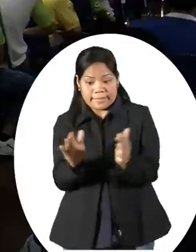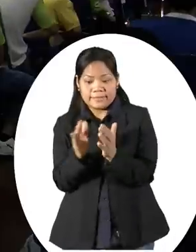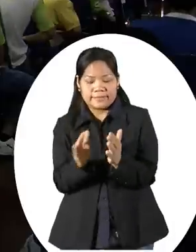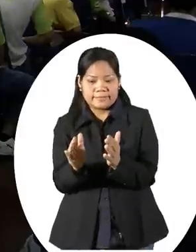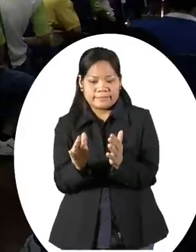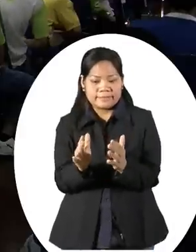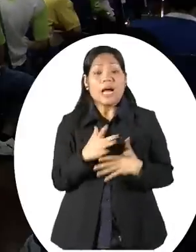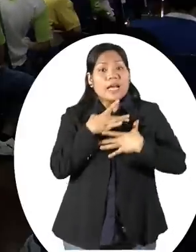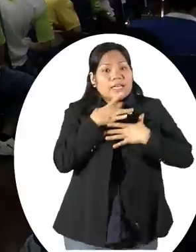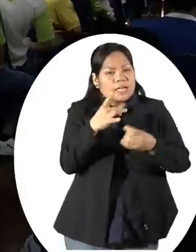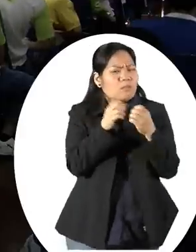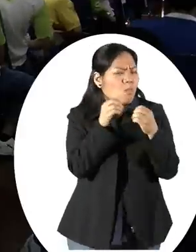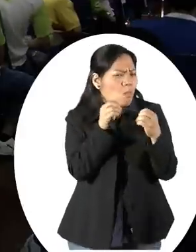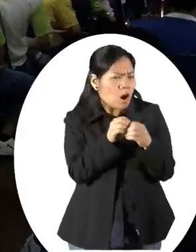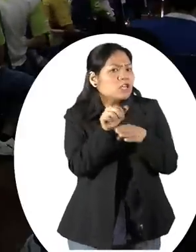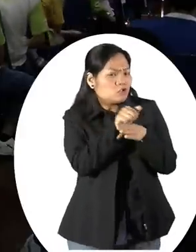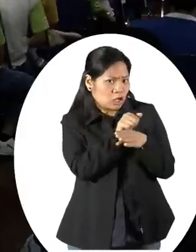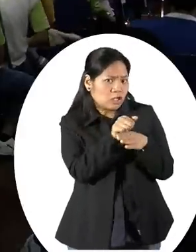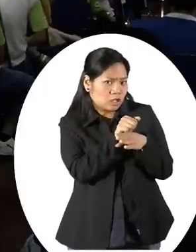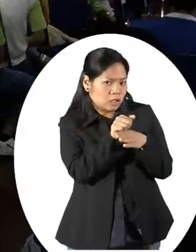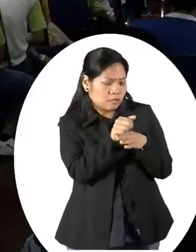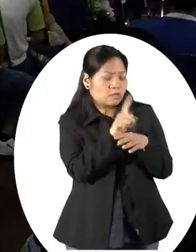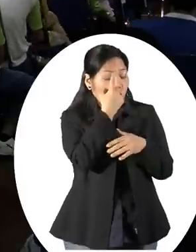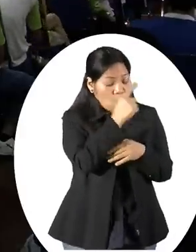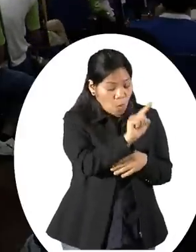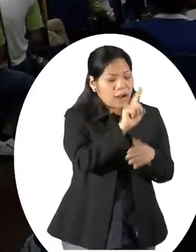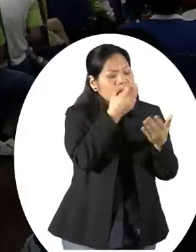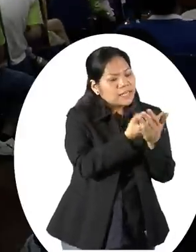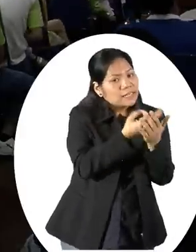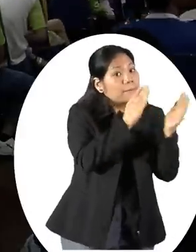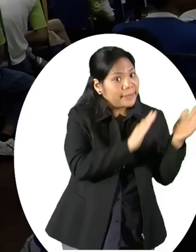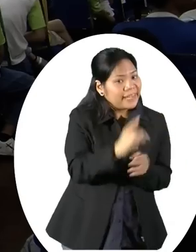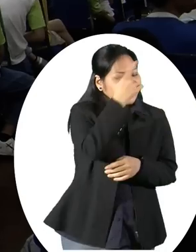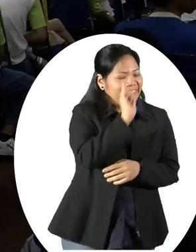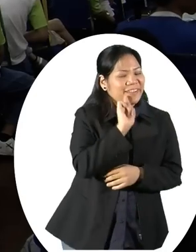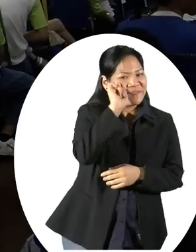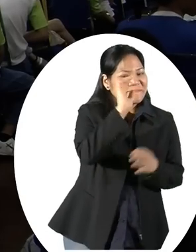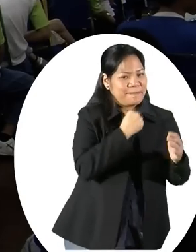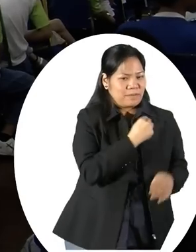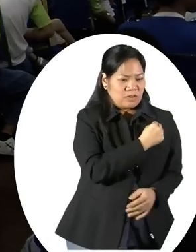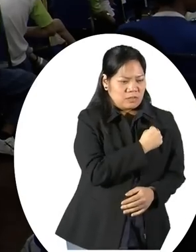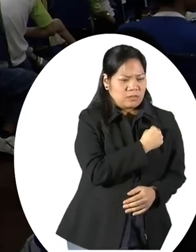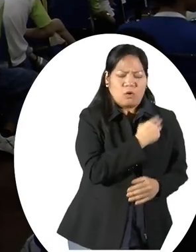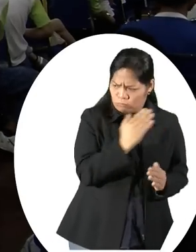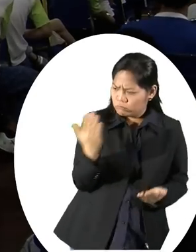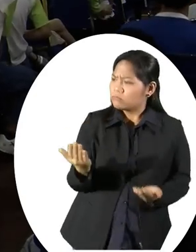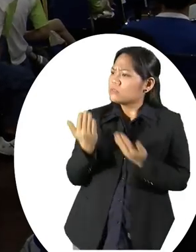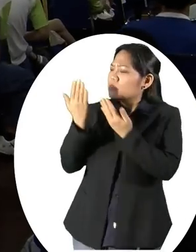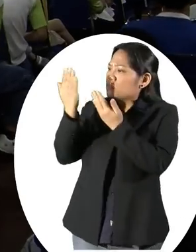also, we would like to have more trainings among deaf members on financial planning. And we would like to bring this